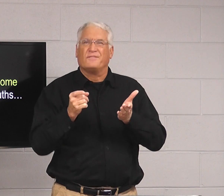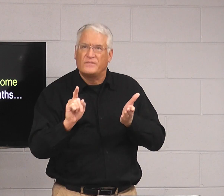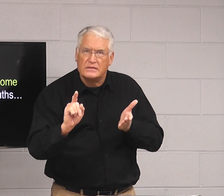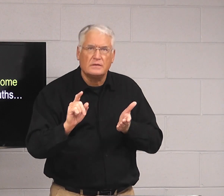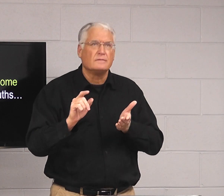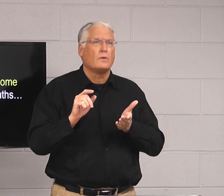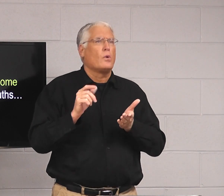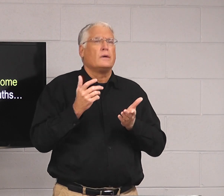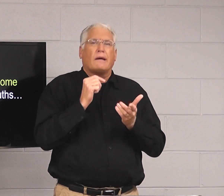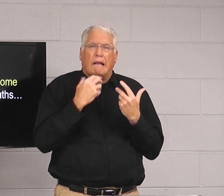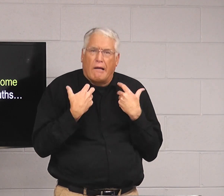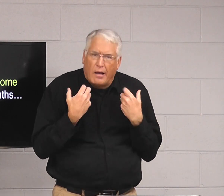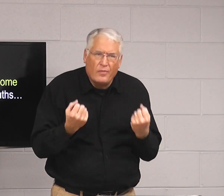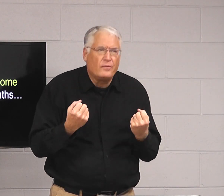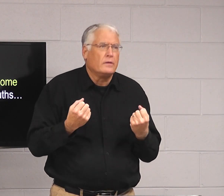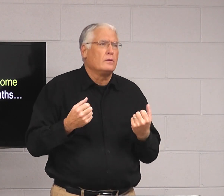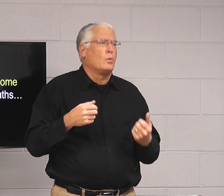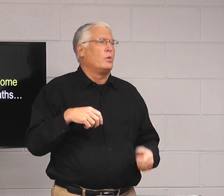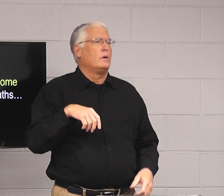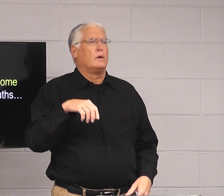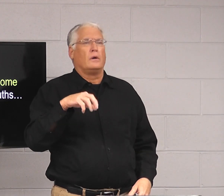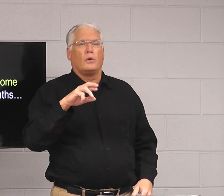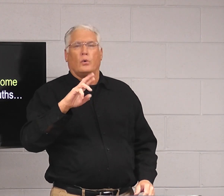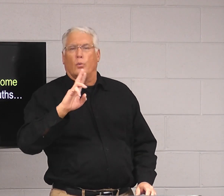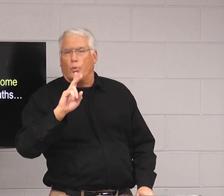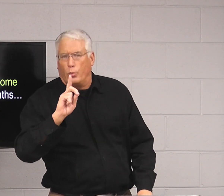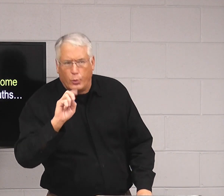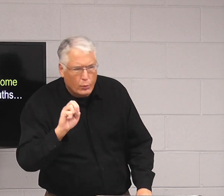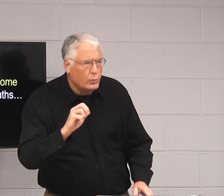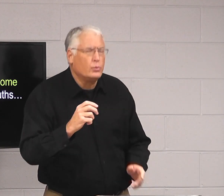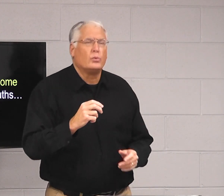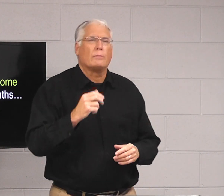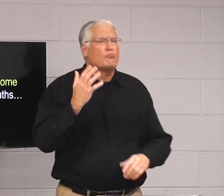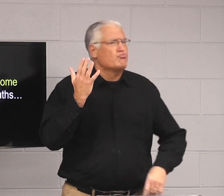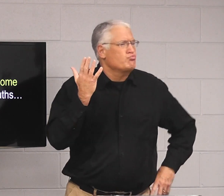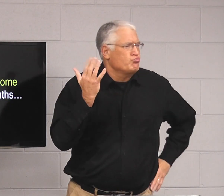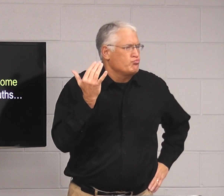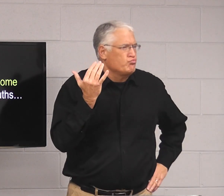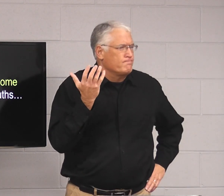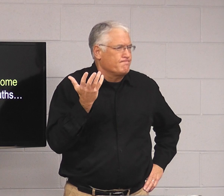bad and offensive or unhealthy, rude? Why?